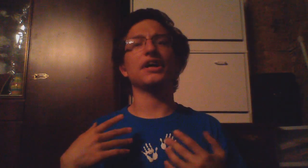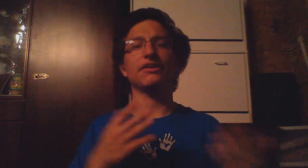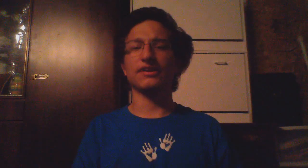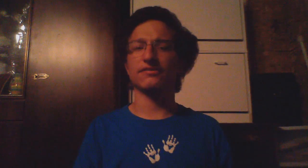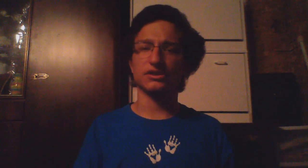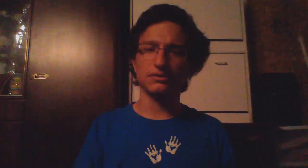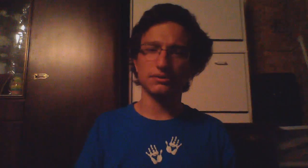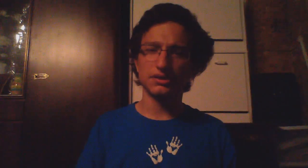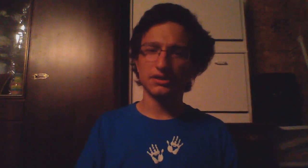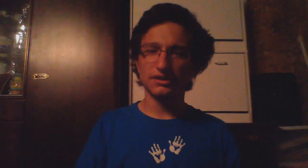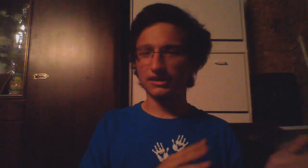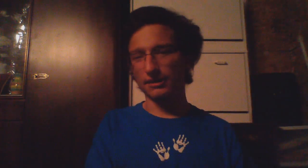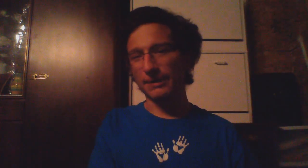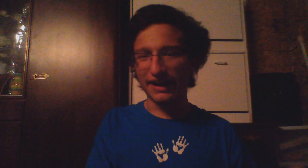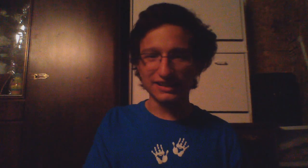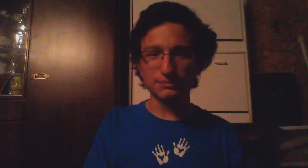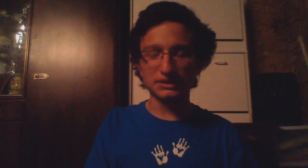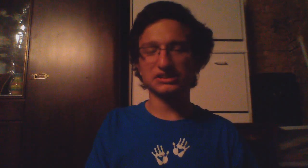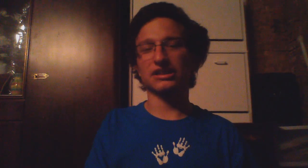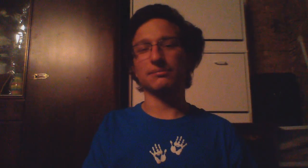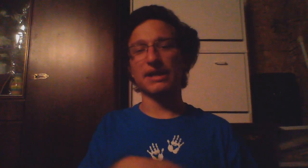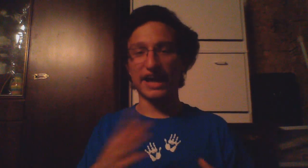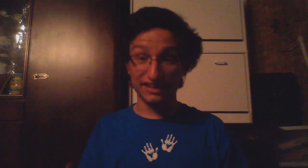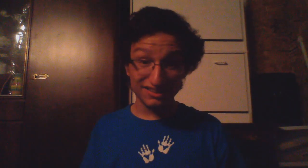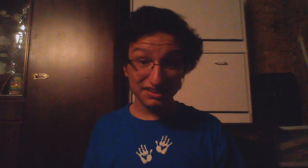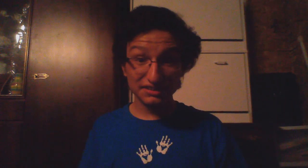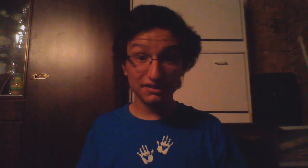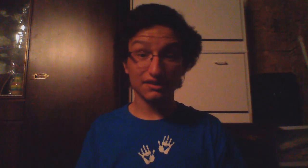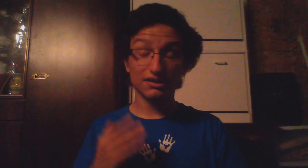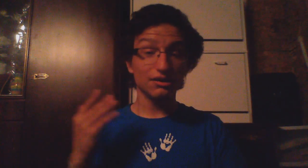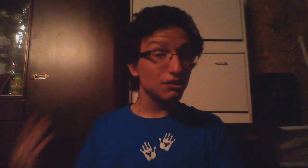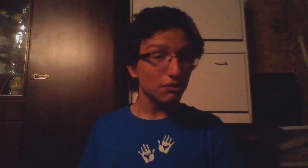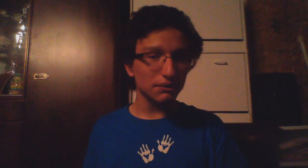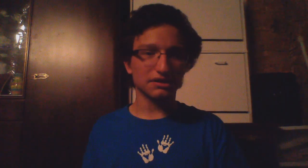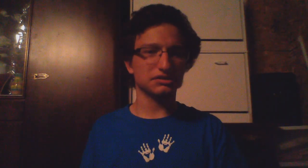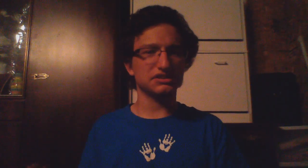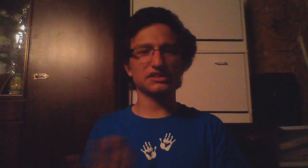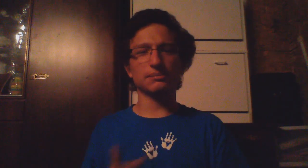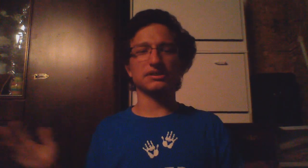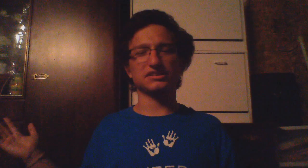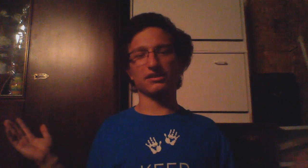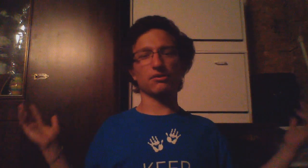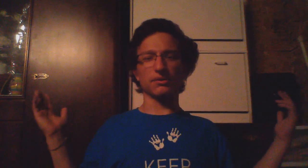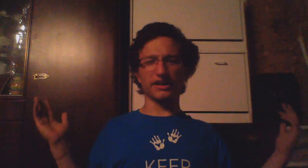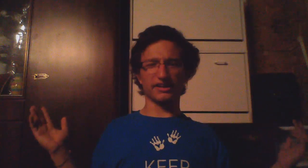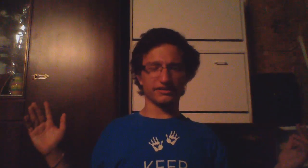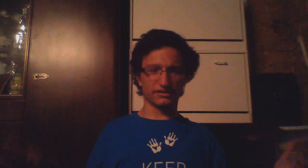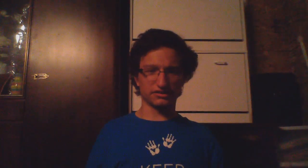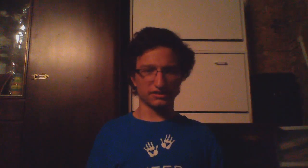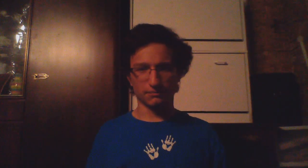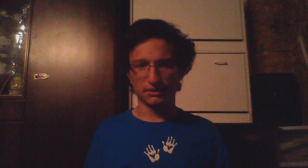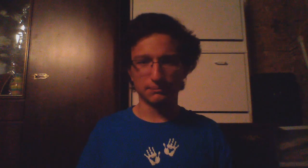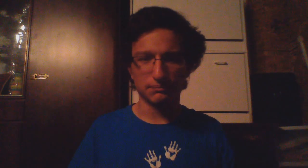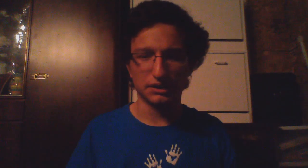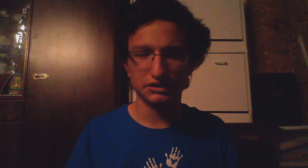I would have to take about as much time editing to increase them and it's like okay that doesn't give me much